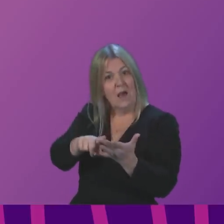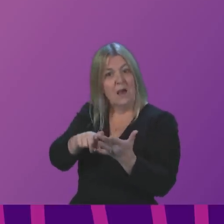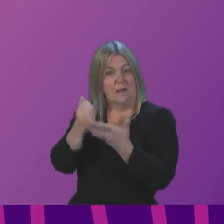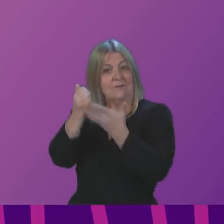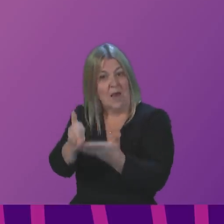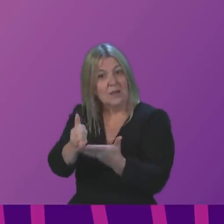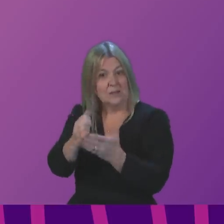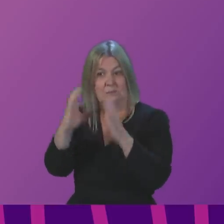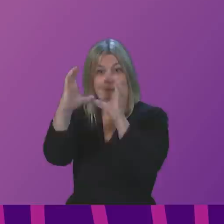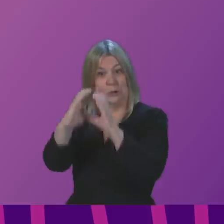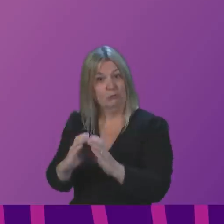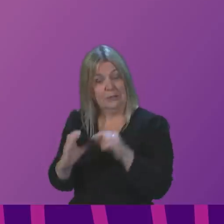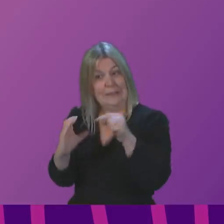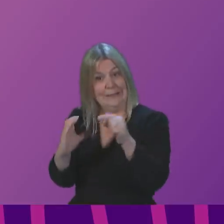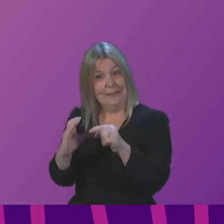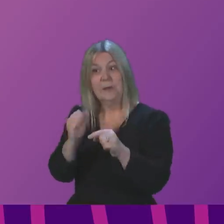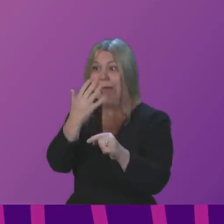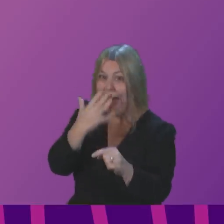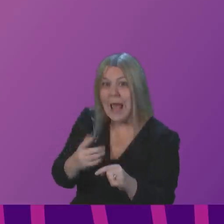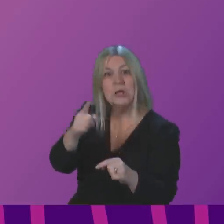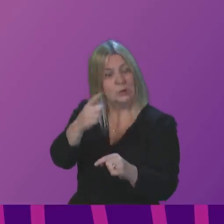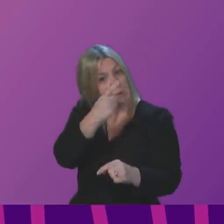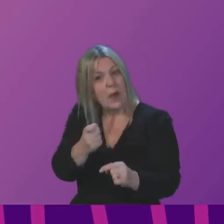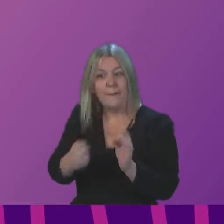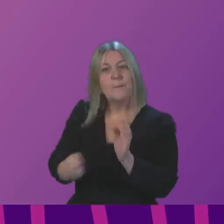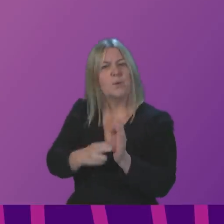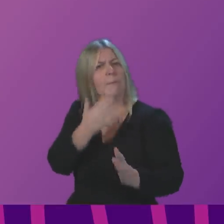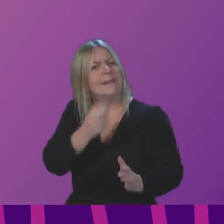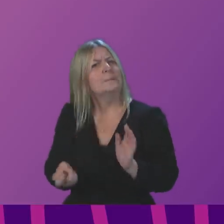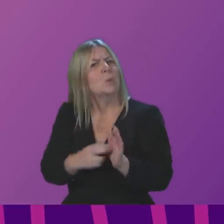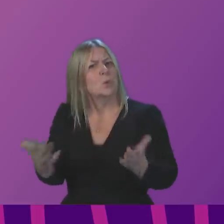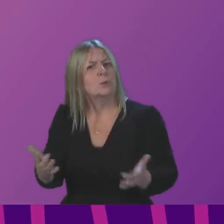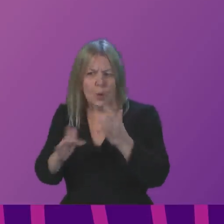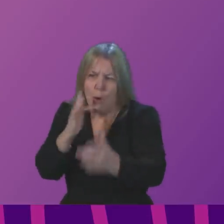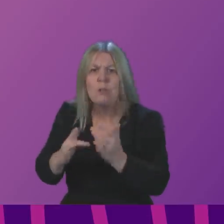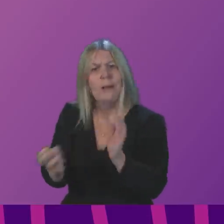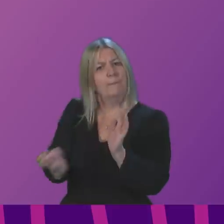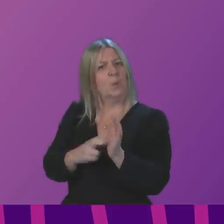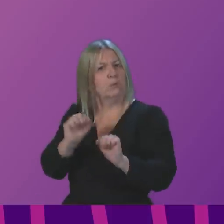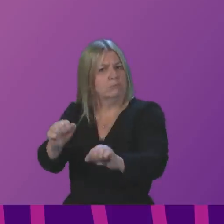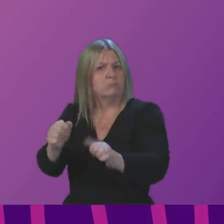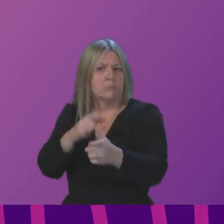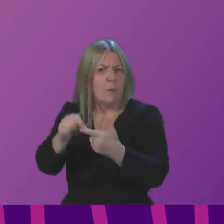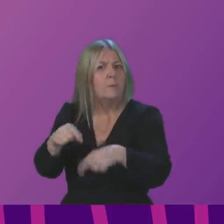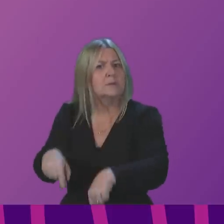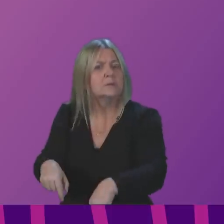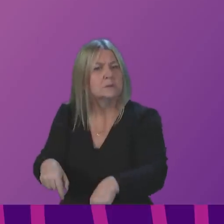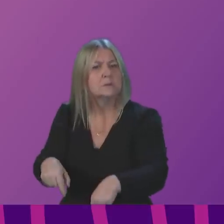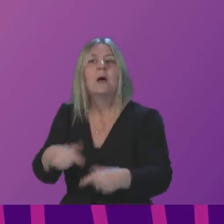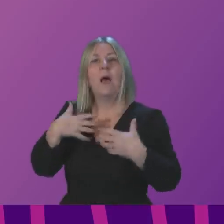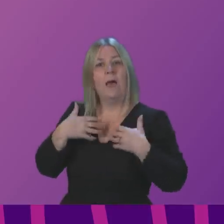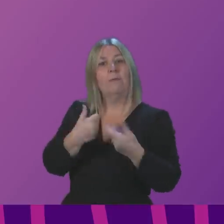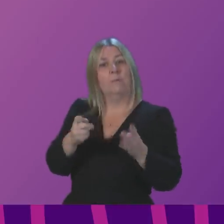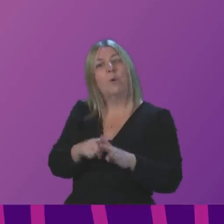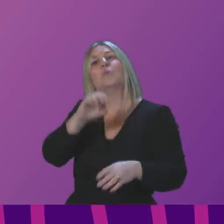booster vaccination, they should book that booster vaccination and health boards will implement the new guidance. Now, I repeat the point, not